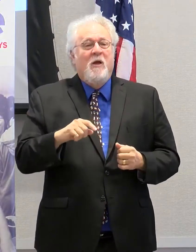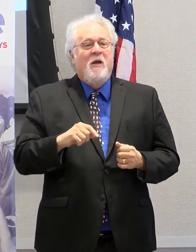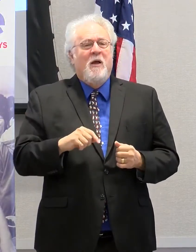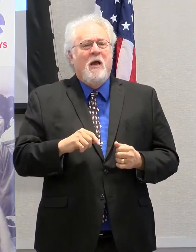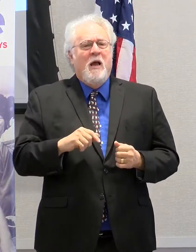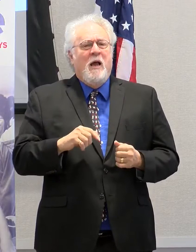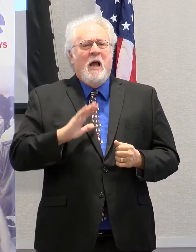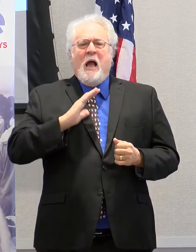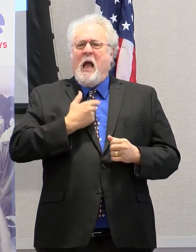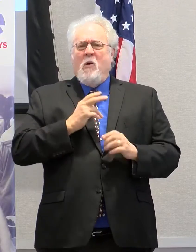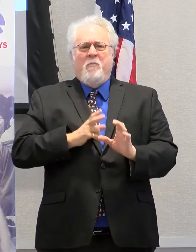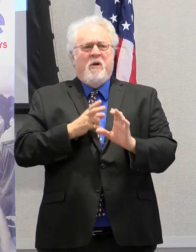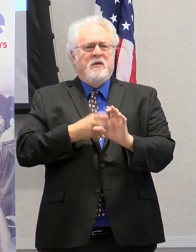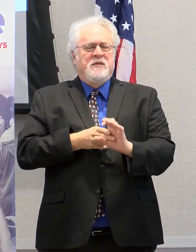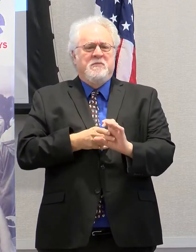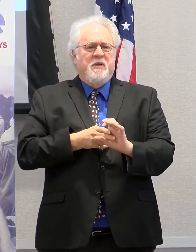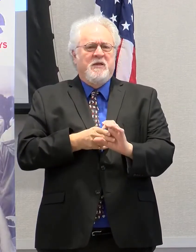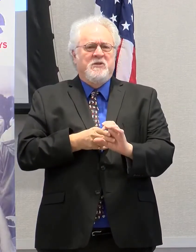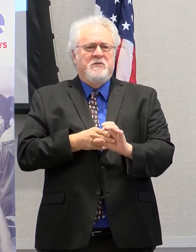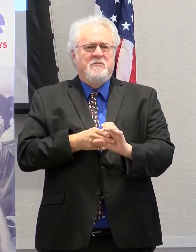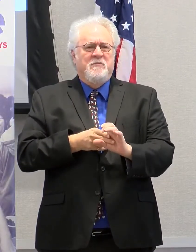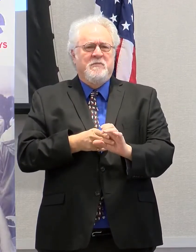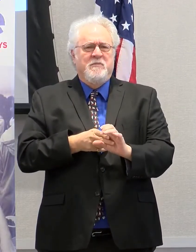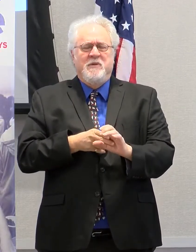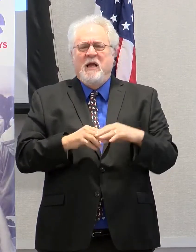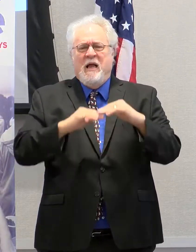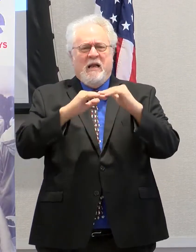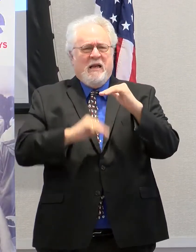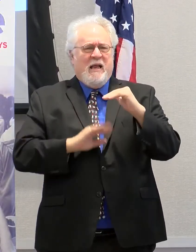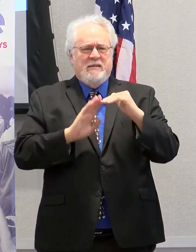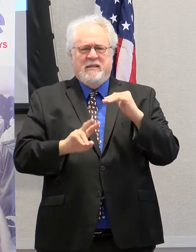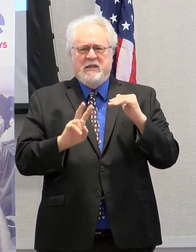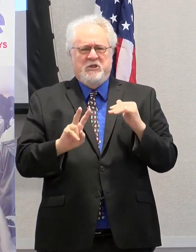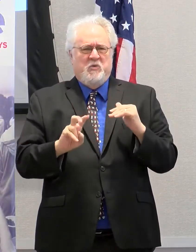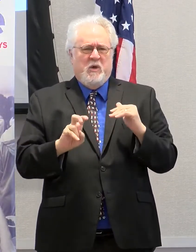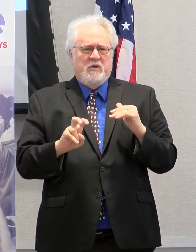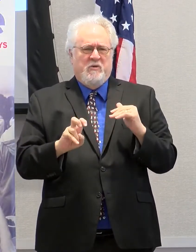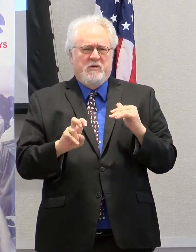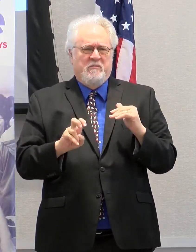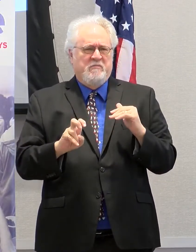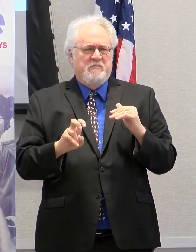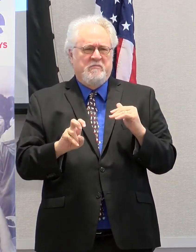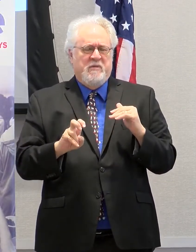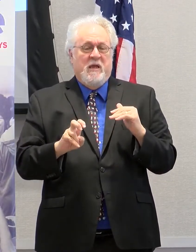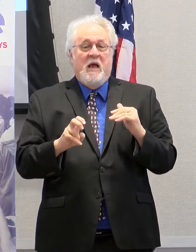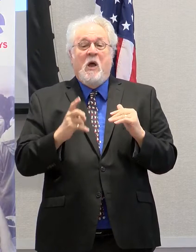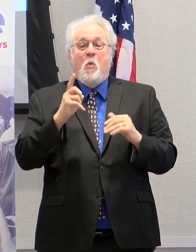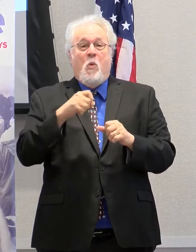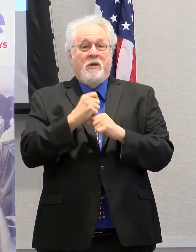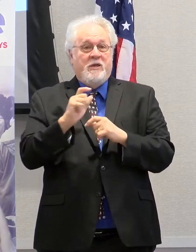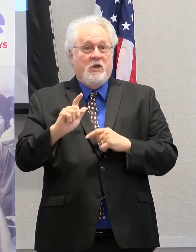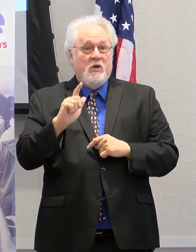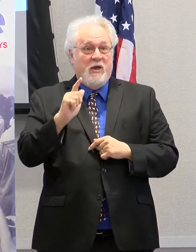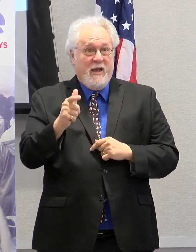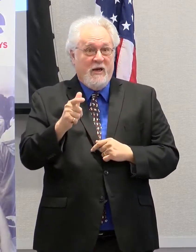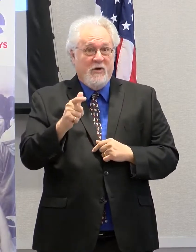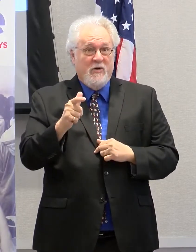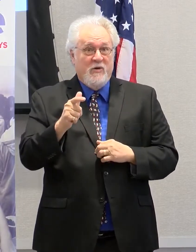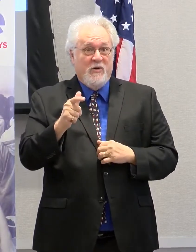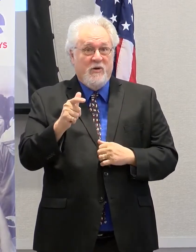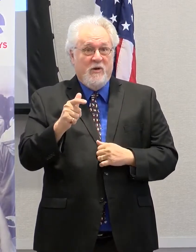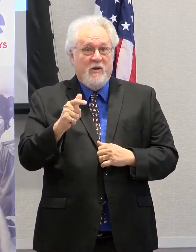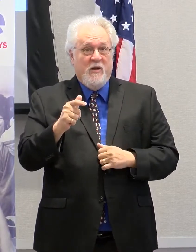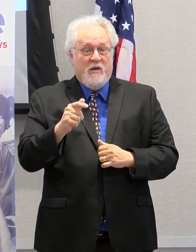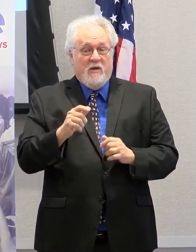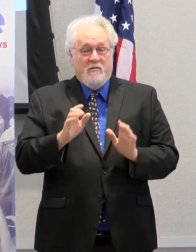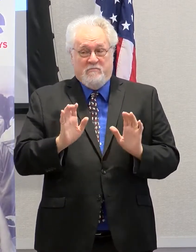our participation rate was less than 200. A year after that, again, it's